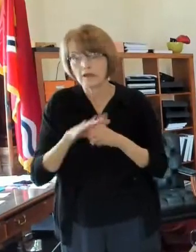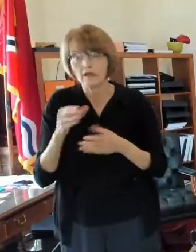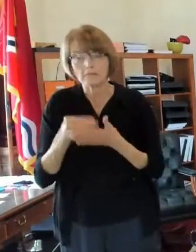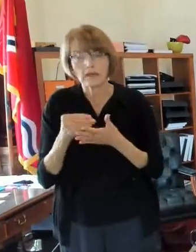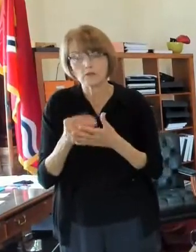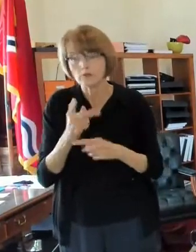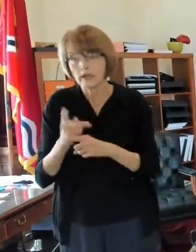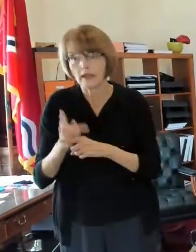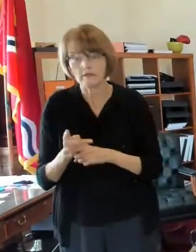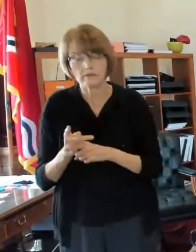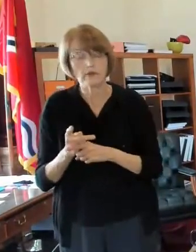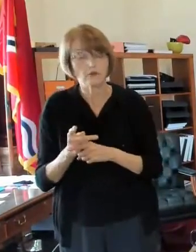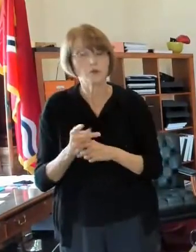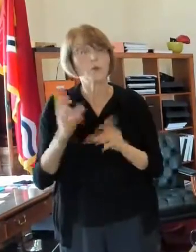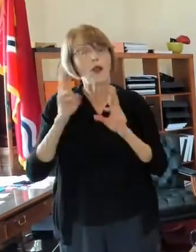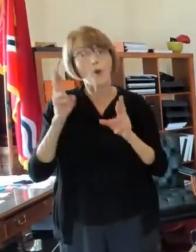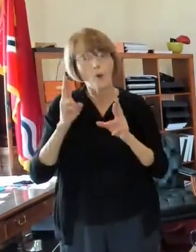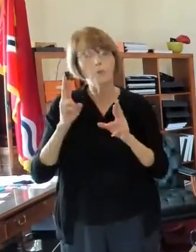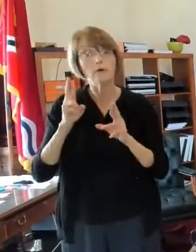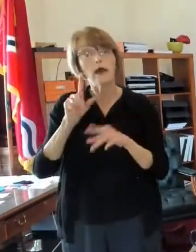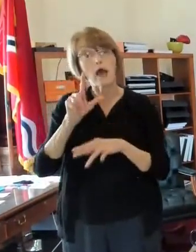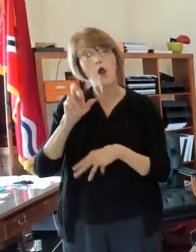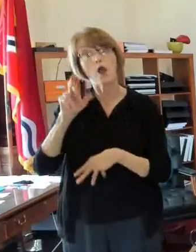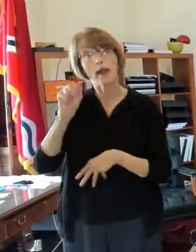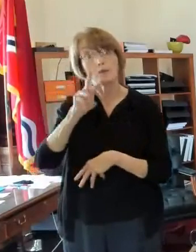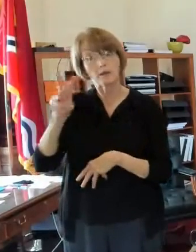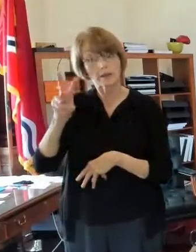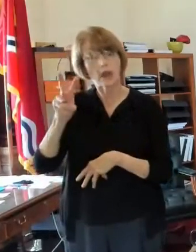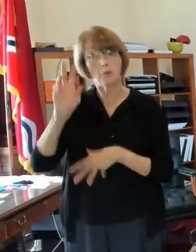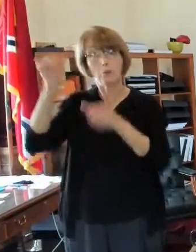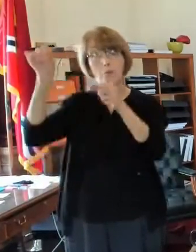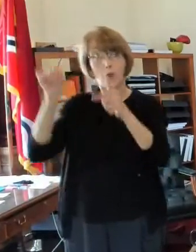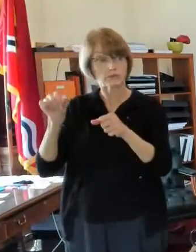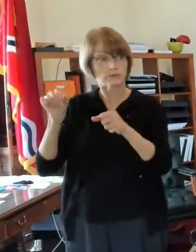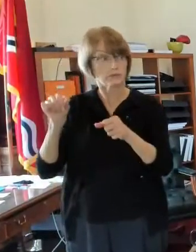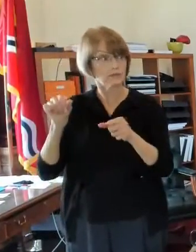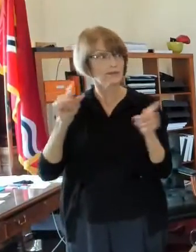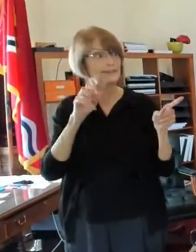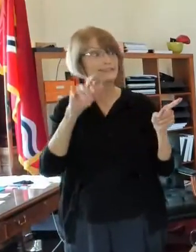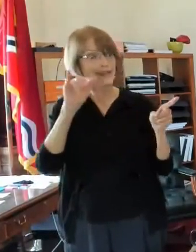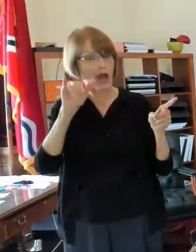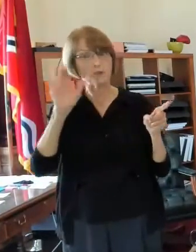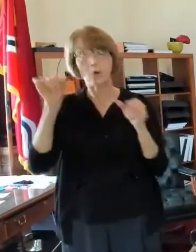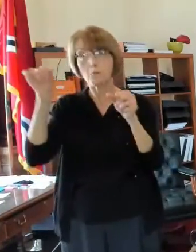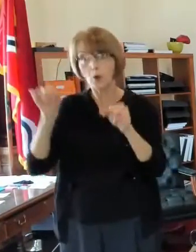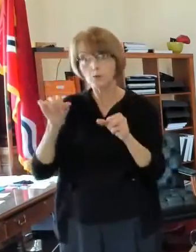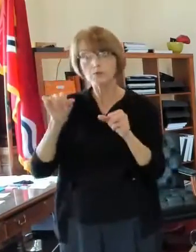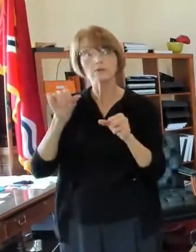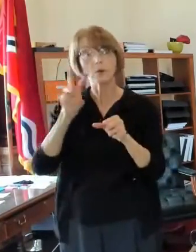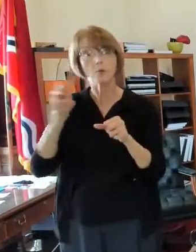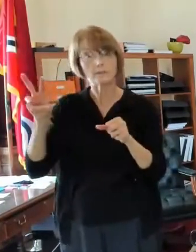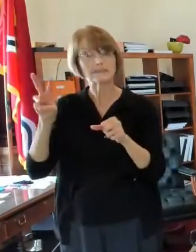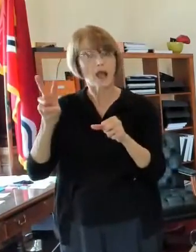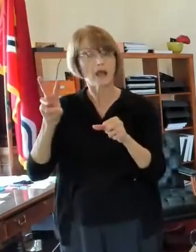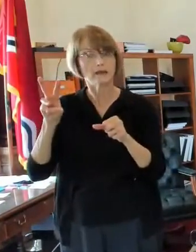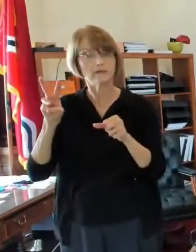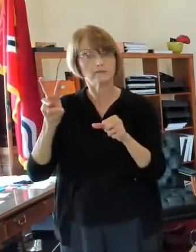on the lra website and we can post that tommy's already on it okay so we can post that that website um